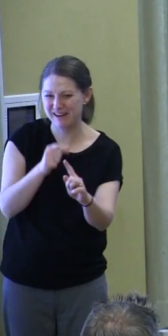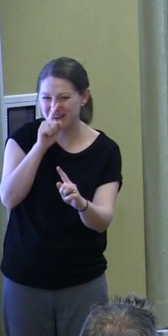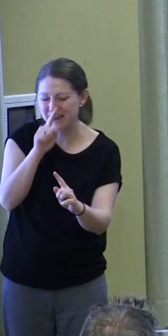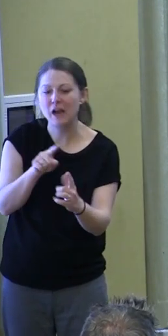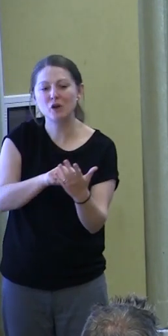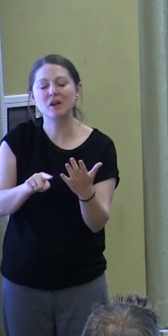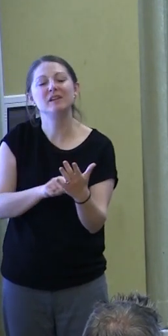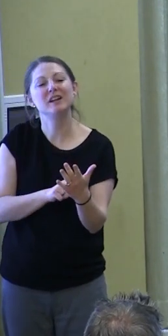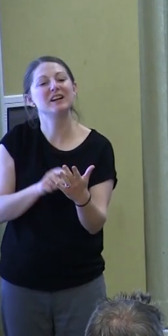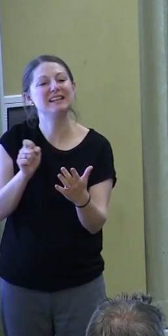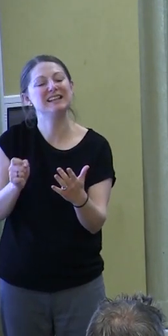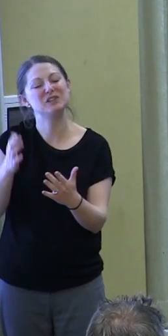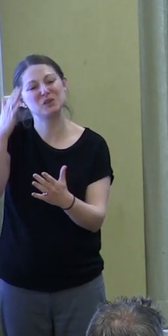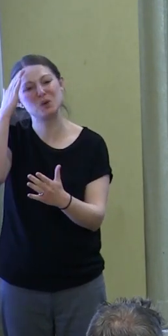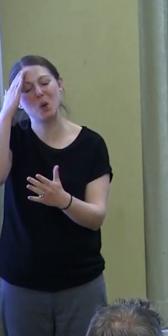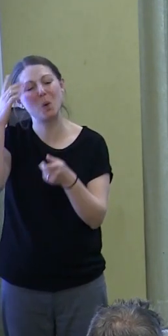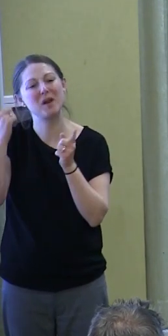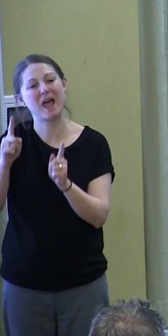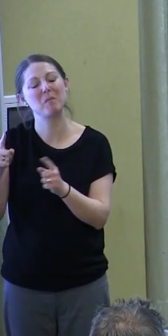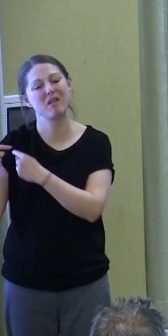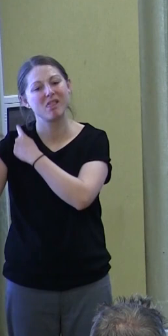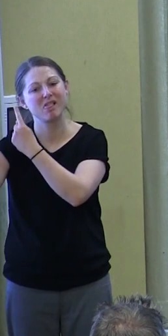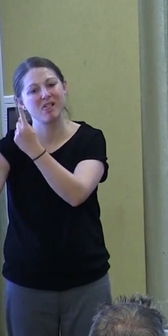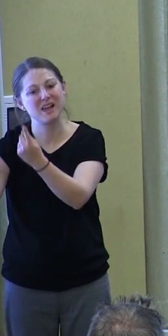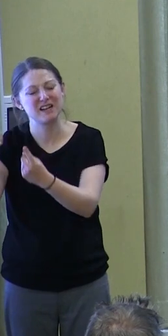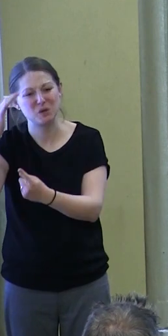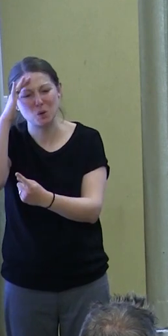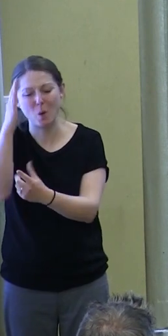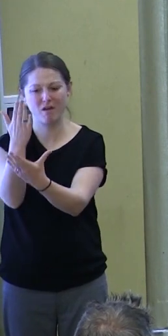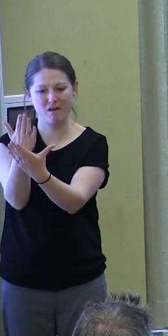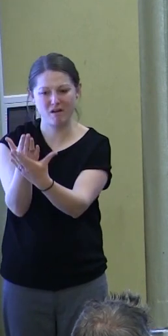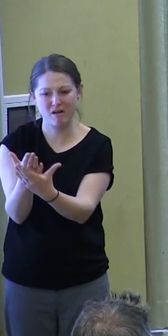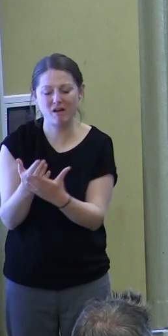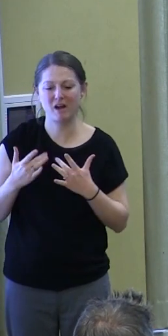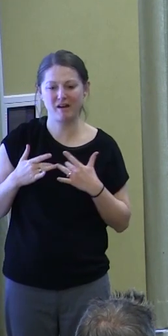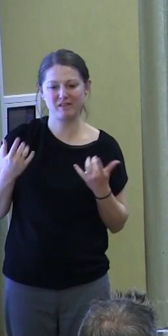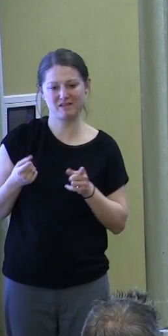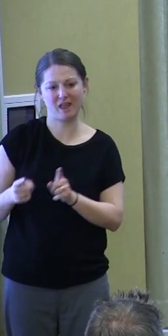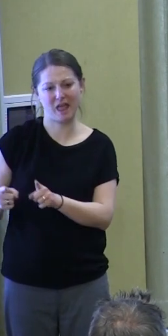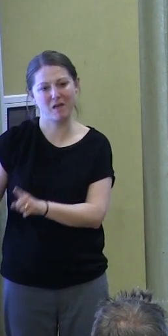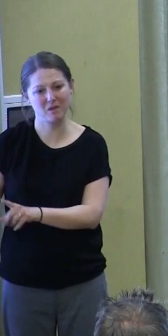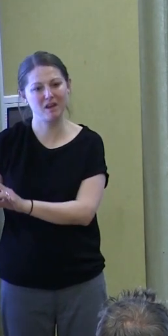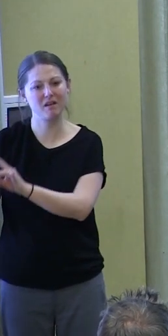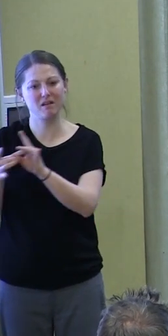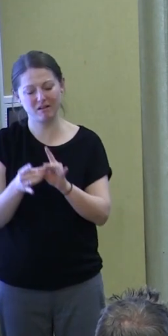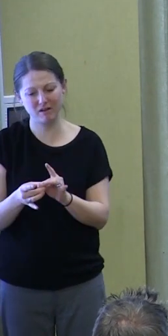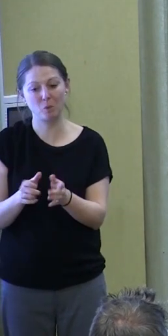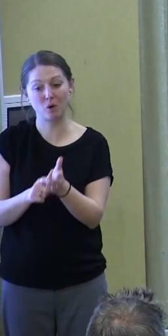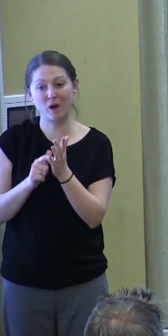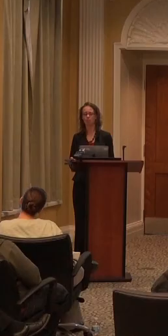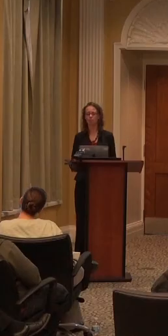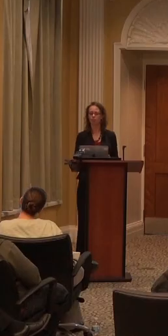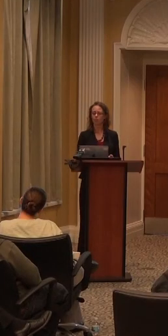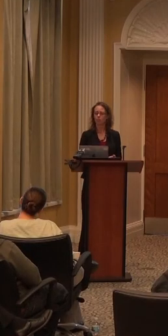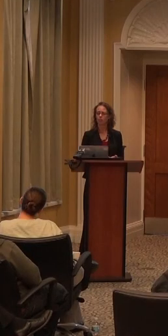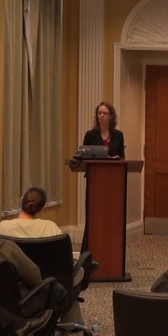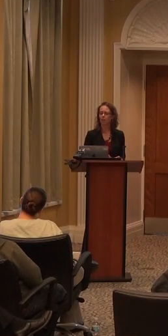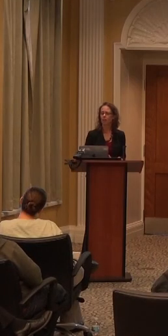without historical understanding. You have to know about facts and events in order to make good assessments